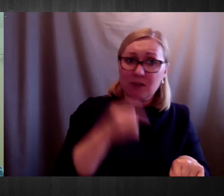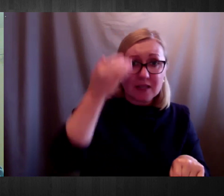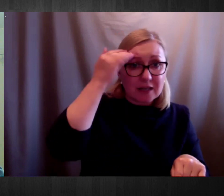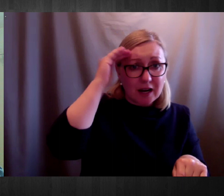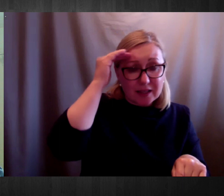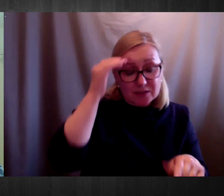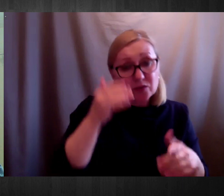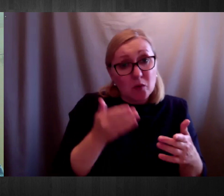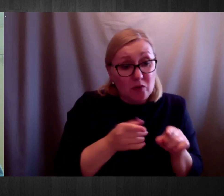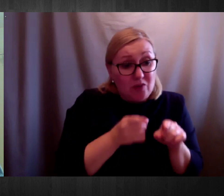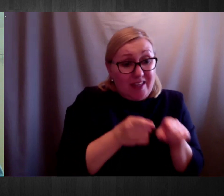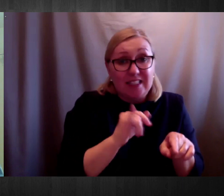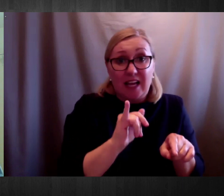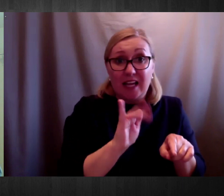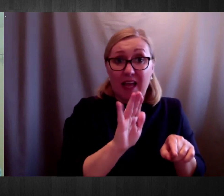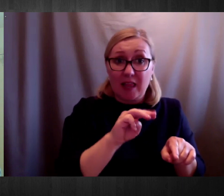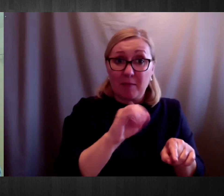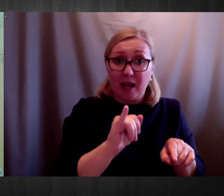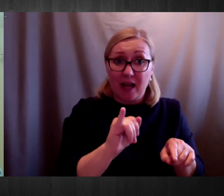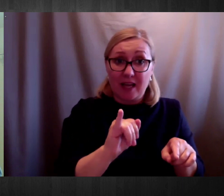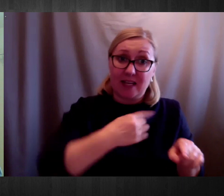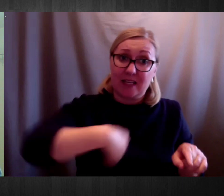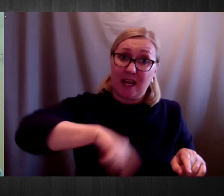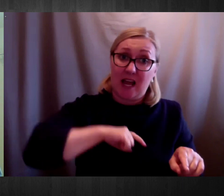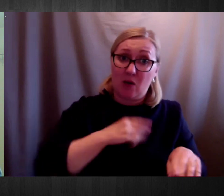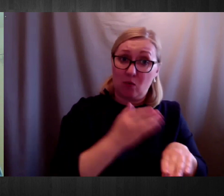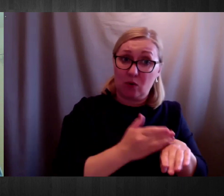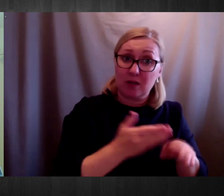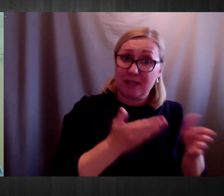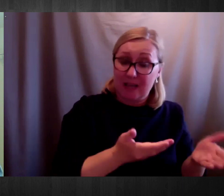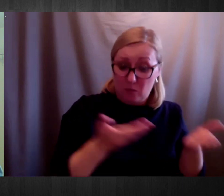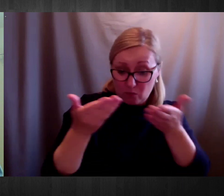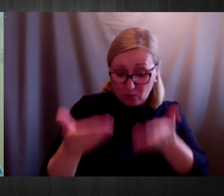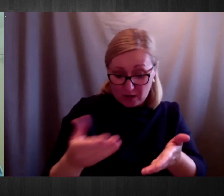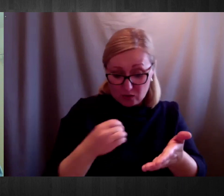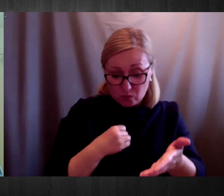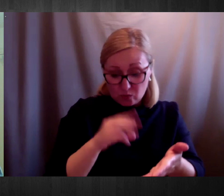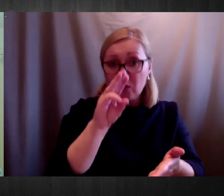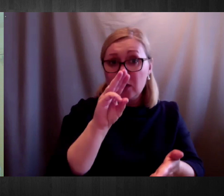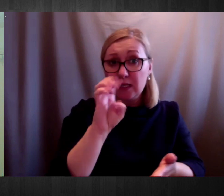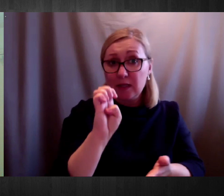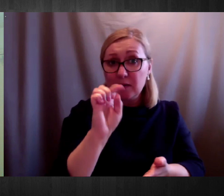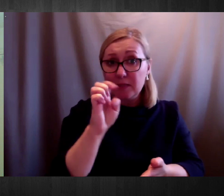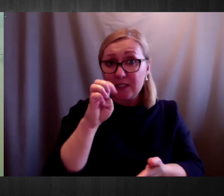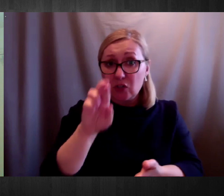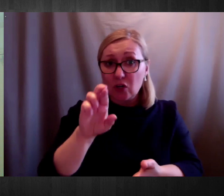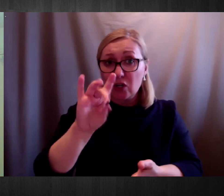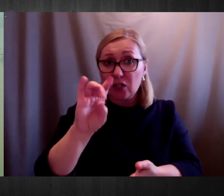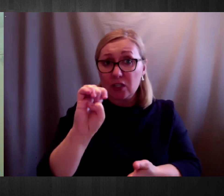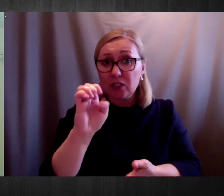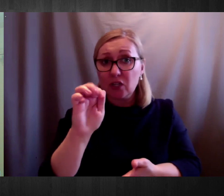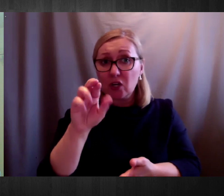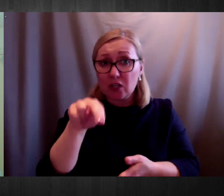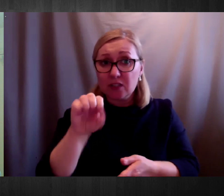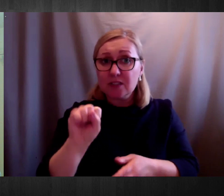pass you over to Peter Cairns now in relation to, you know, how we've responded as an organisation to COVID-19. And then after I'll briefly come back